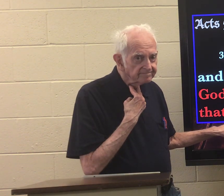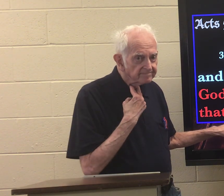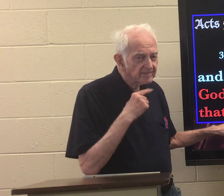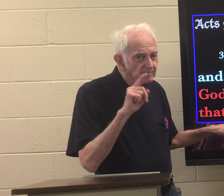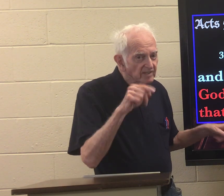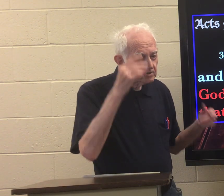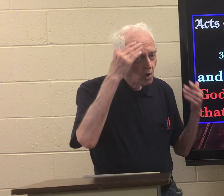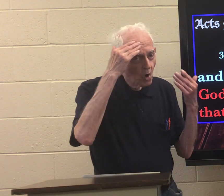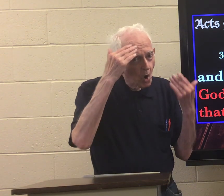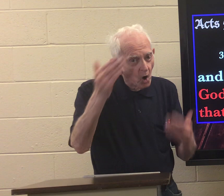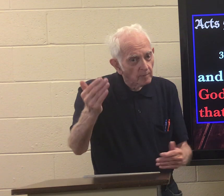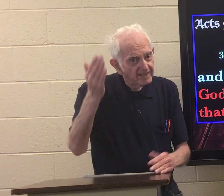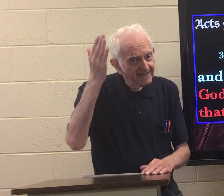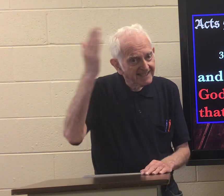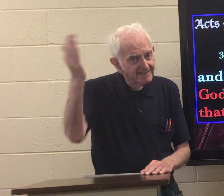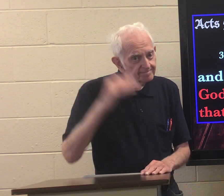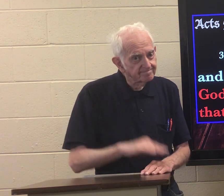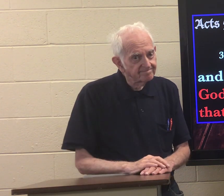they're stuck you have to obey him